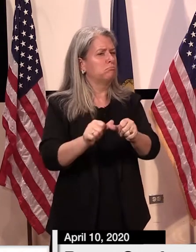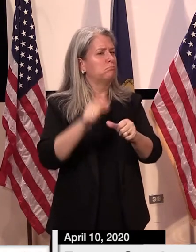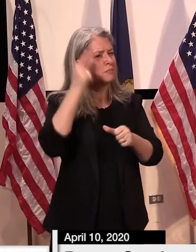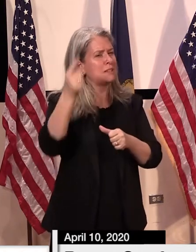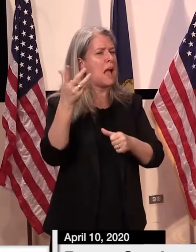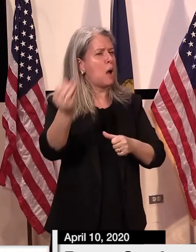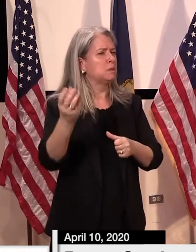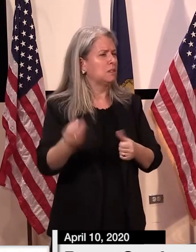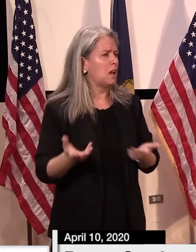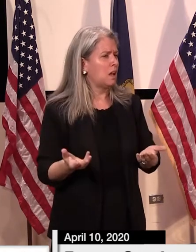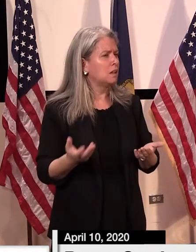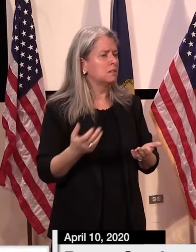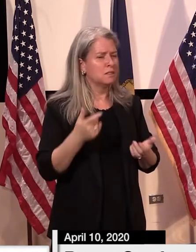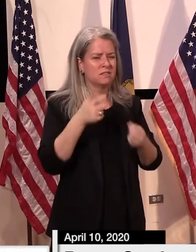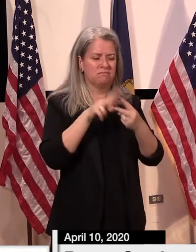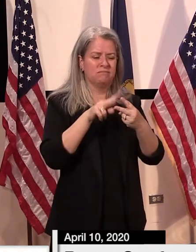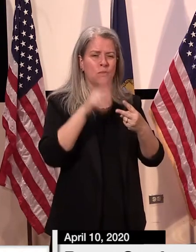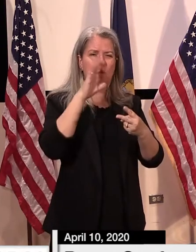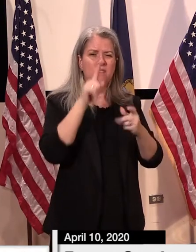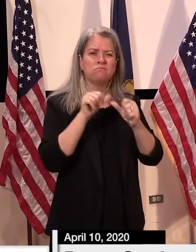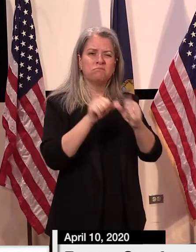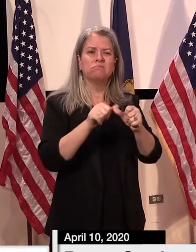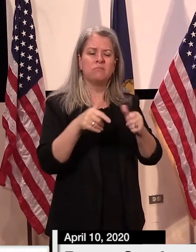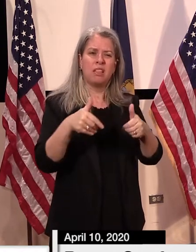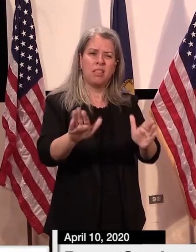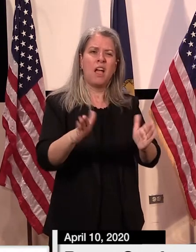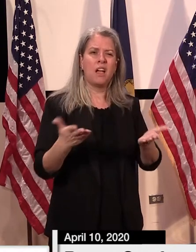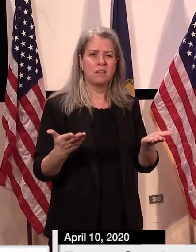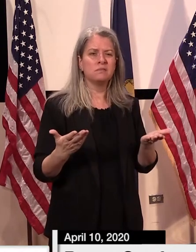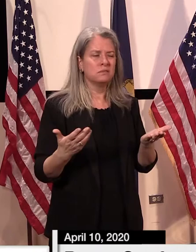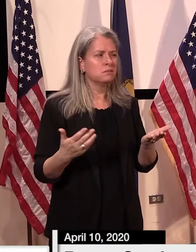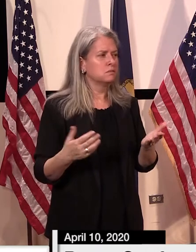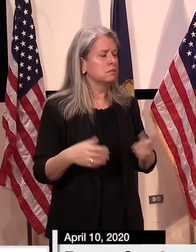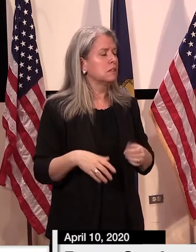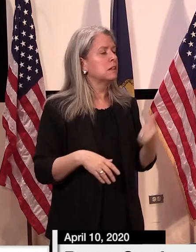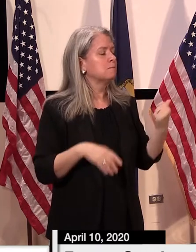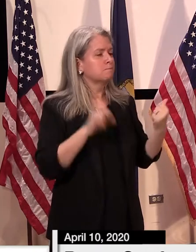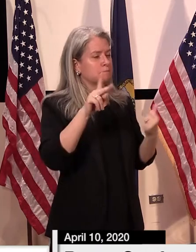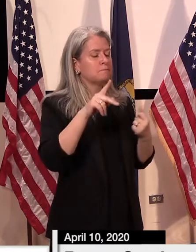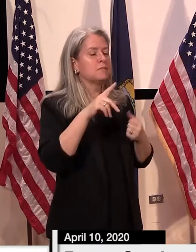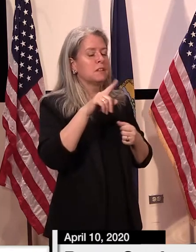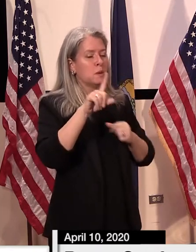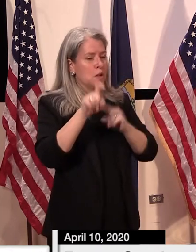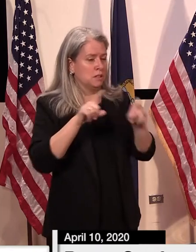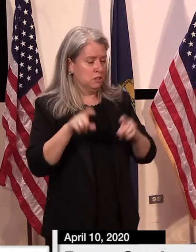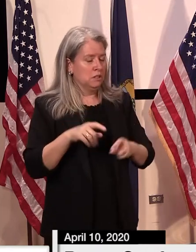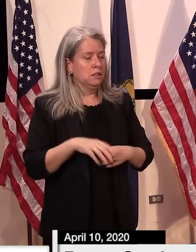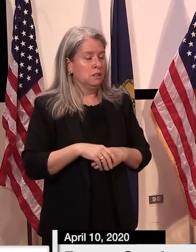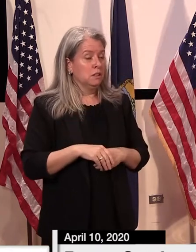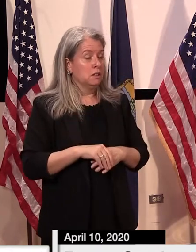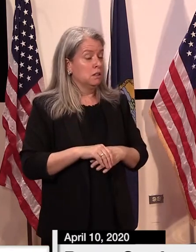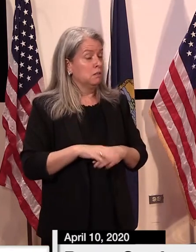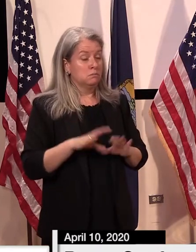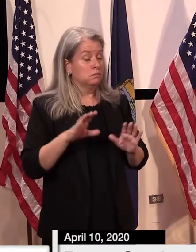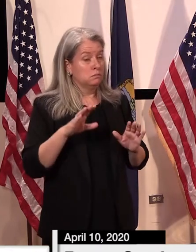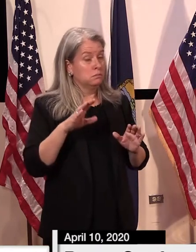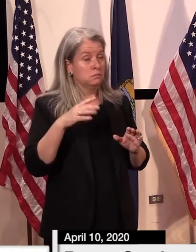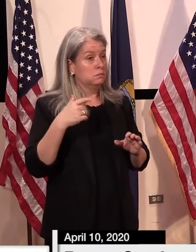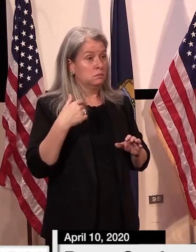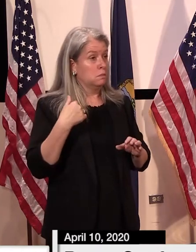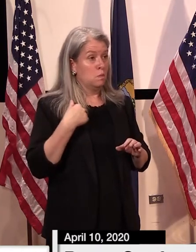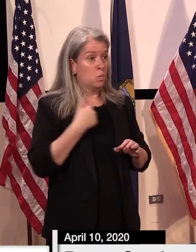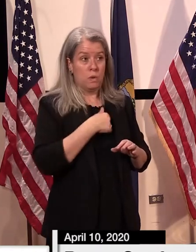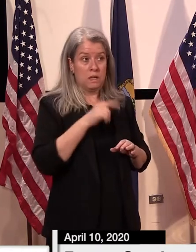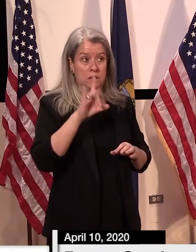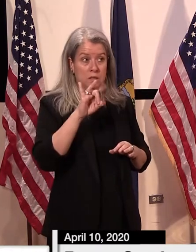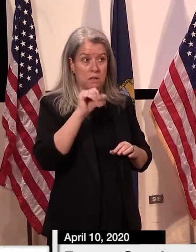Let me take the first part of that question. We have not, in some respects, we have